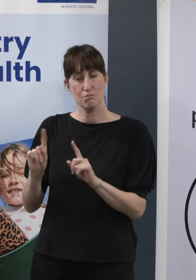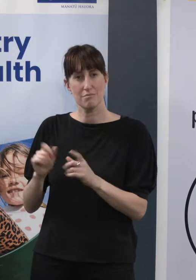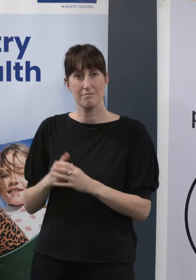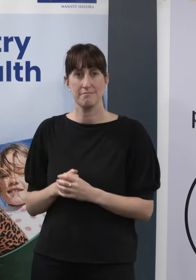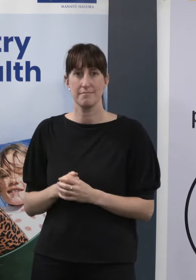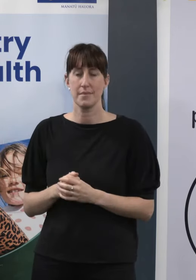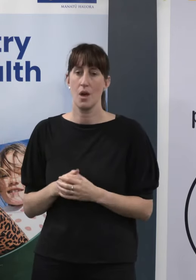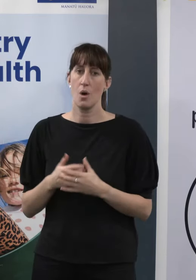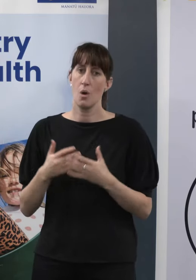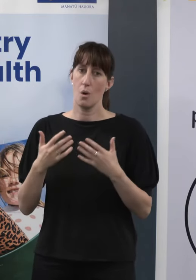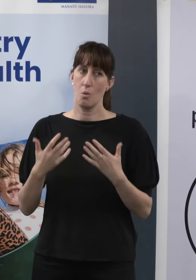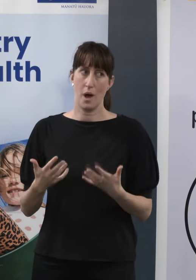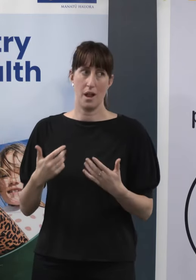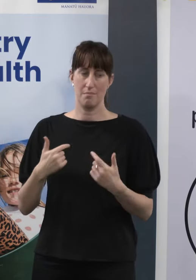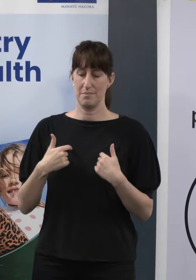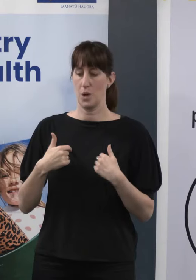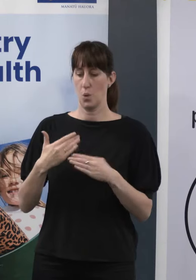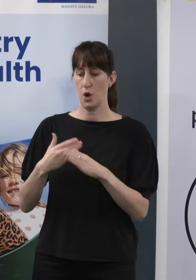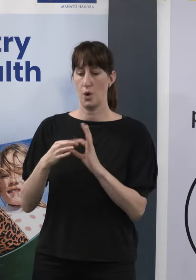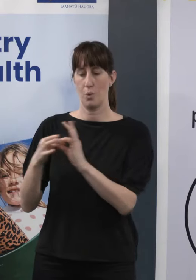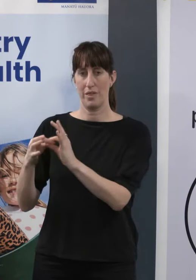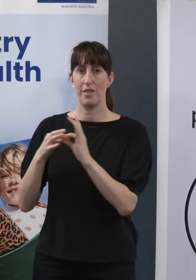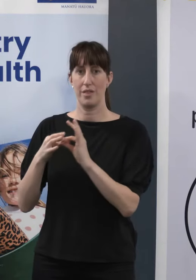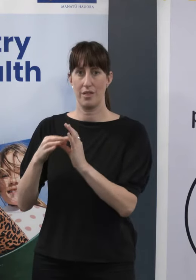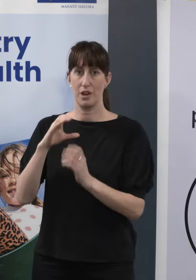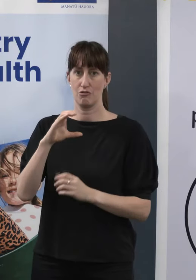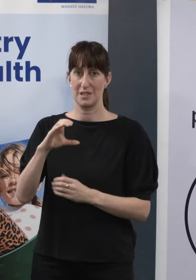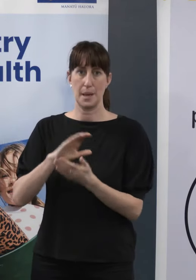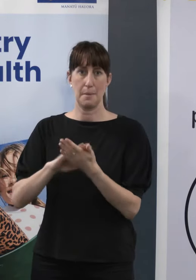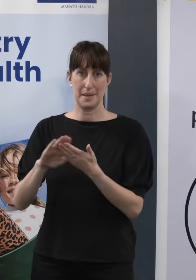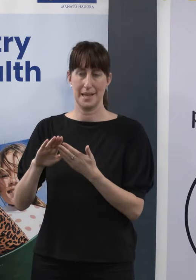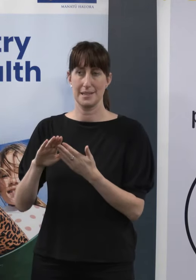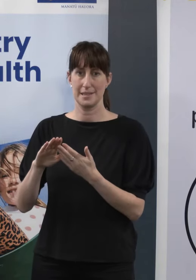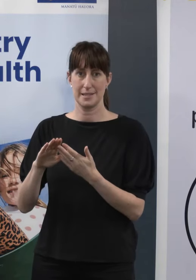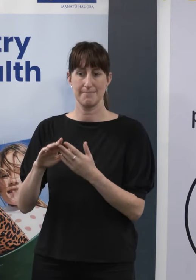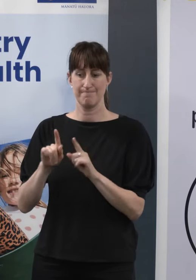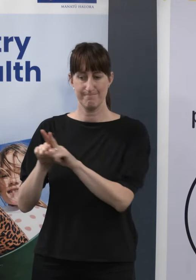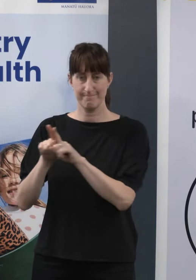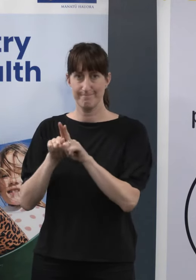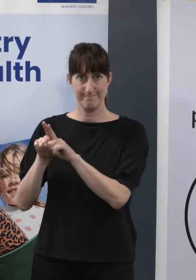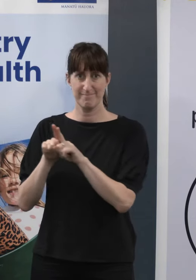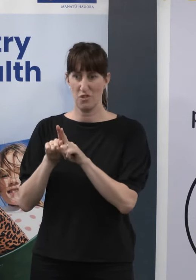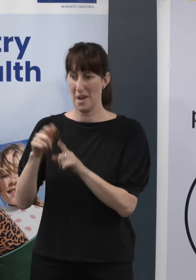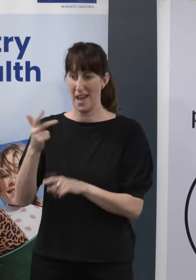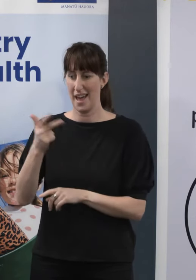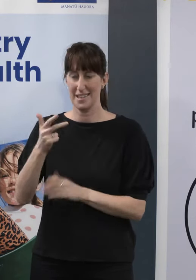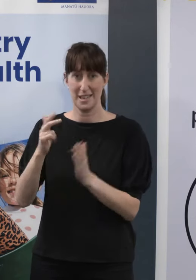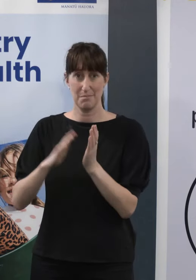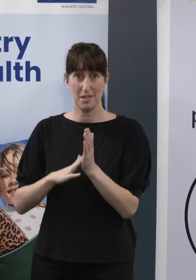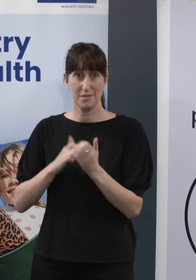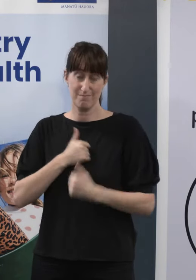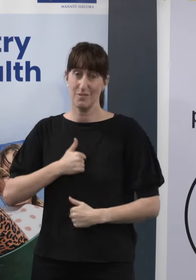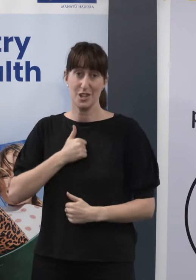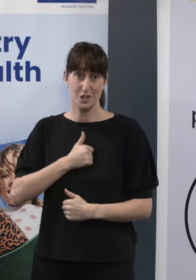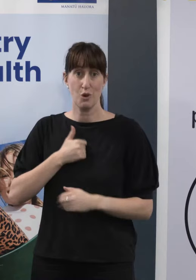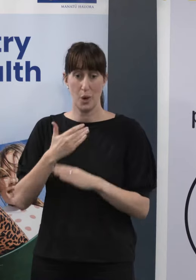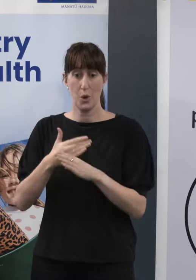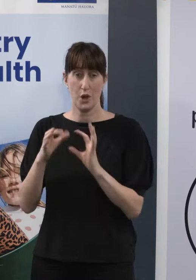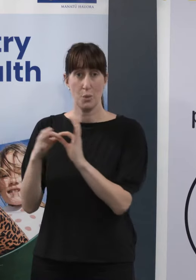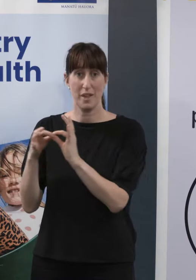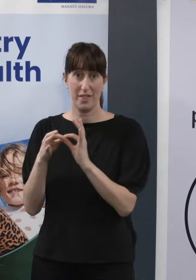very closely with Minister Hipkins in that role over the last 18 months or so, and I enjoyed working with him.